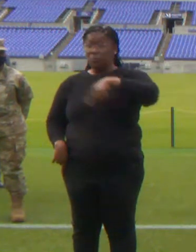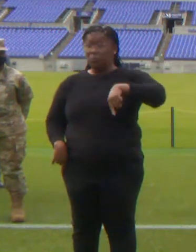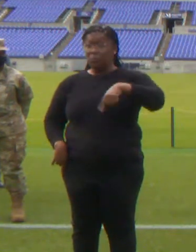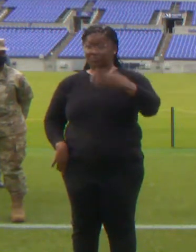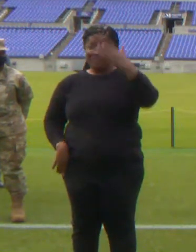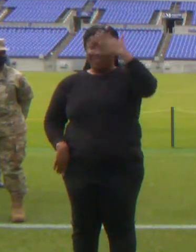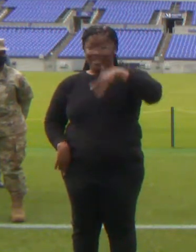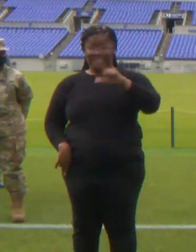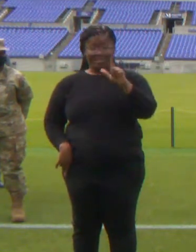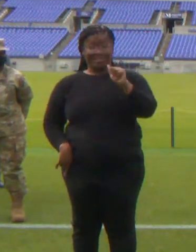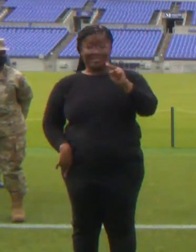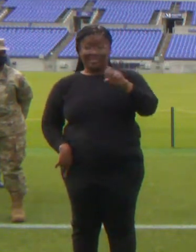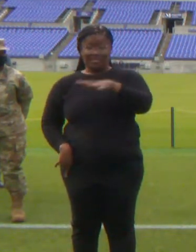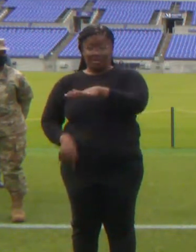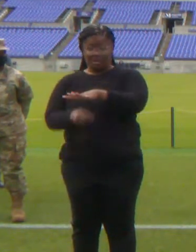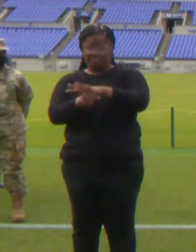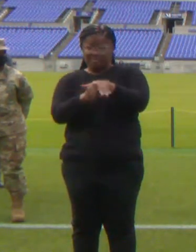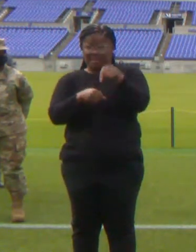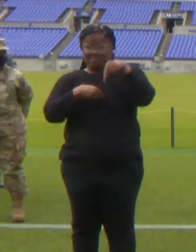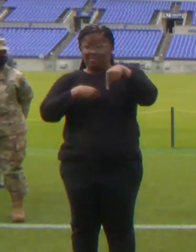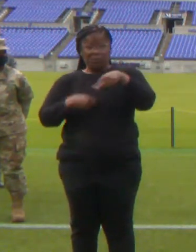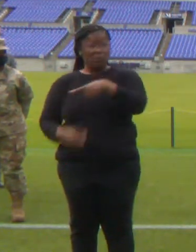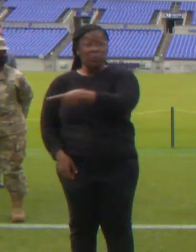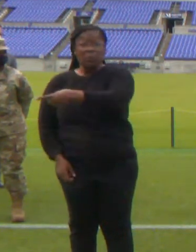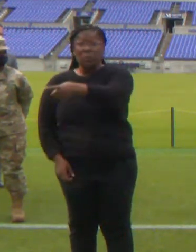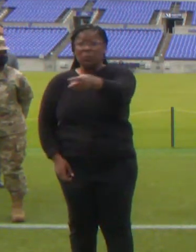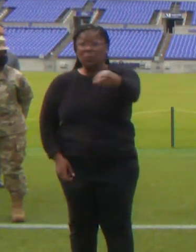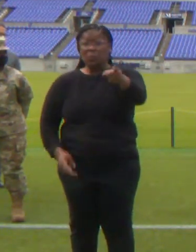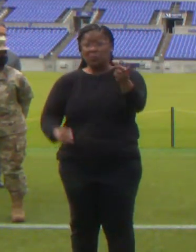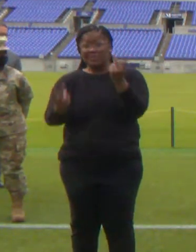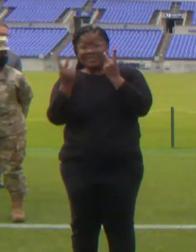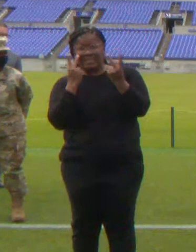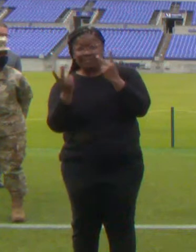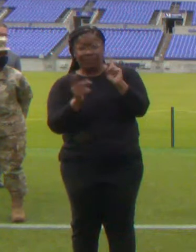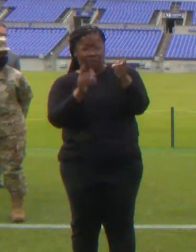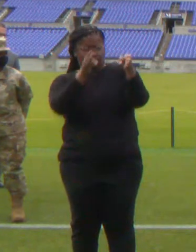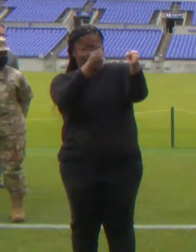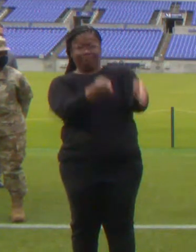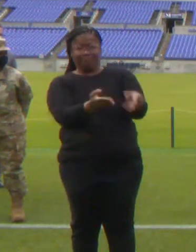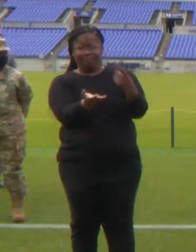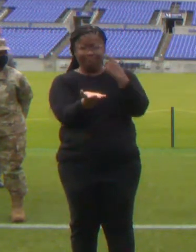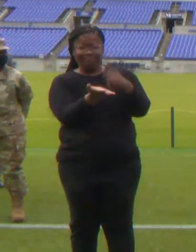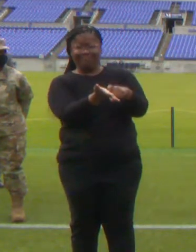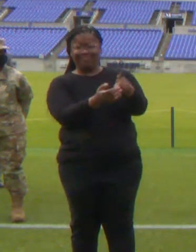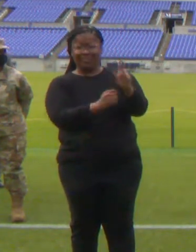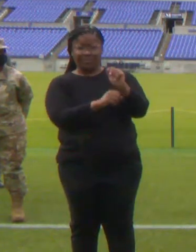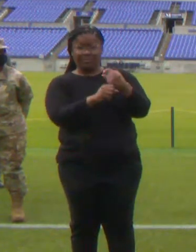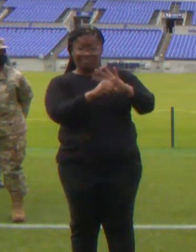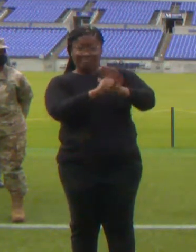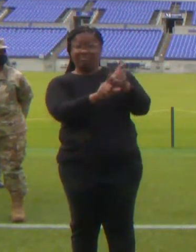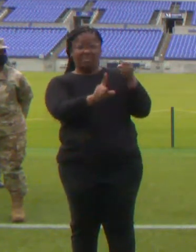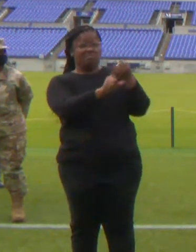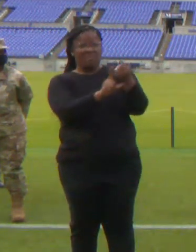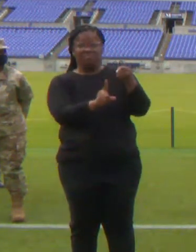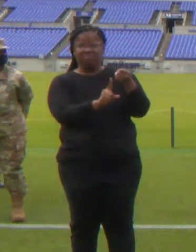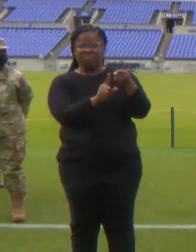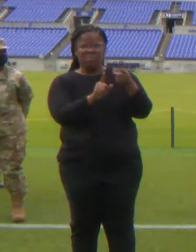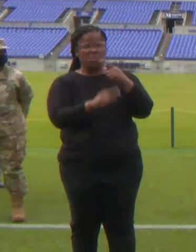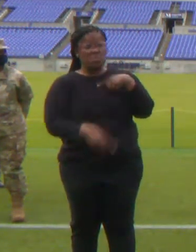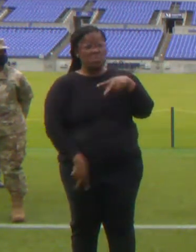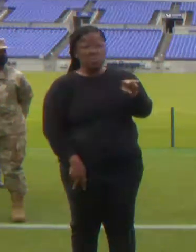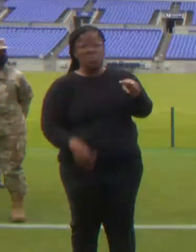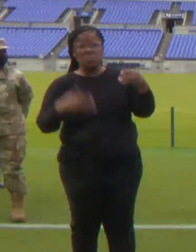and seeing firsthand how COVID-19 has devastated our families and communities.